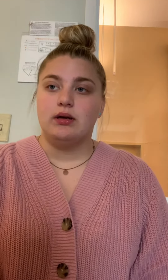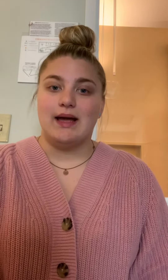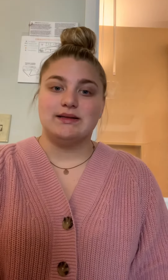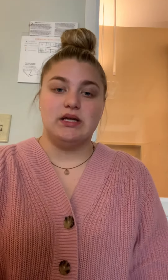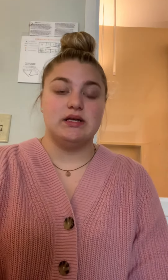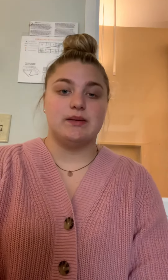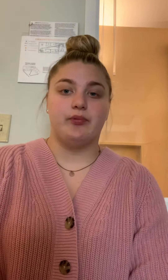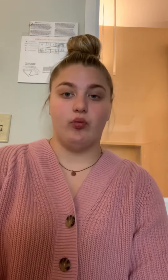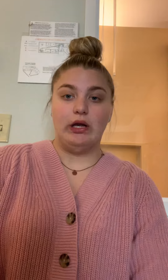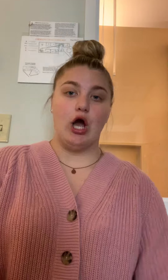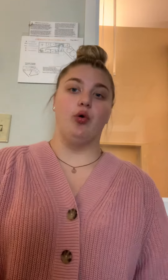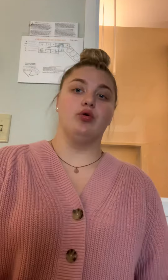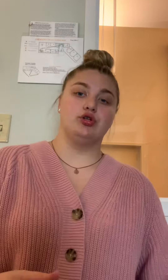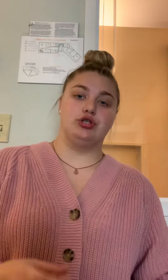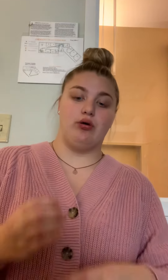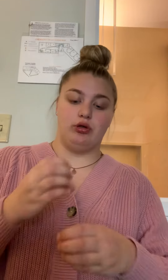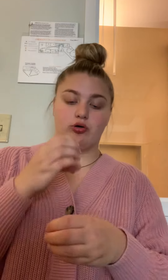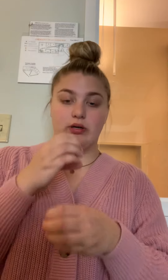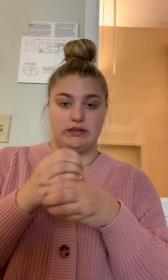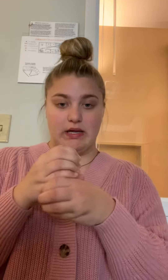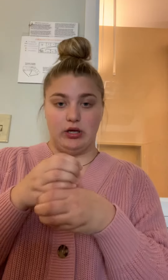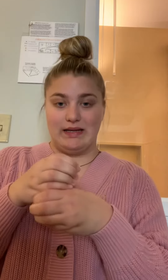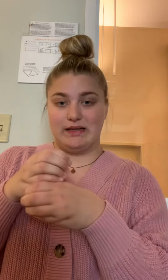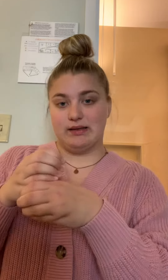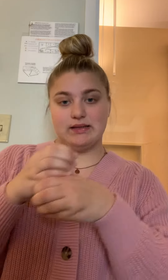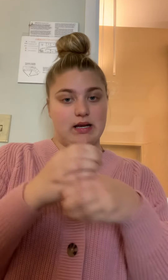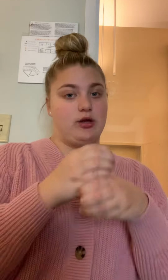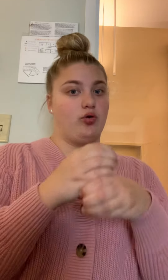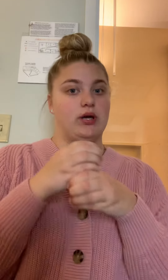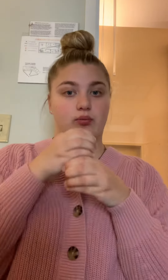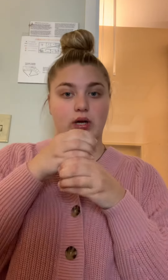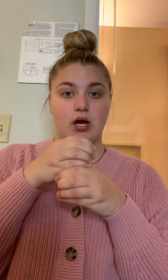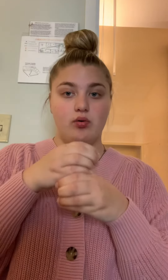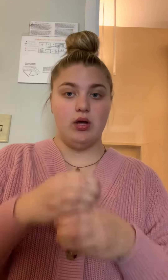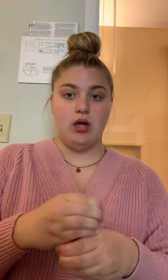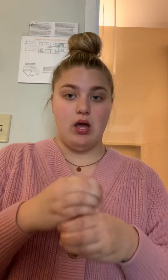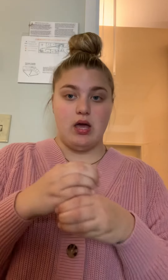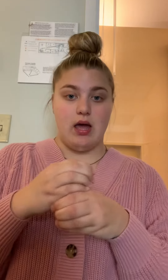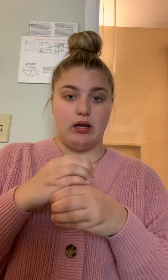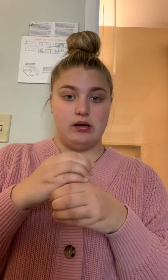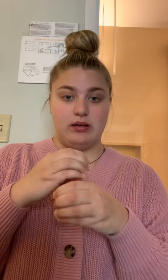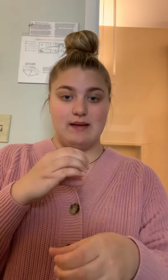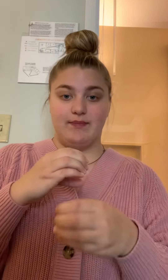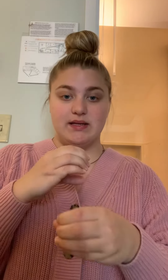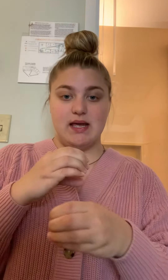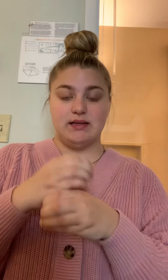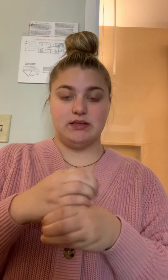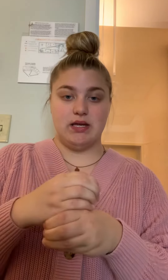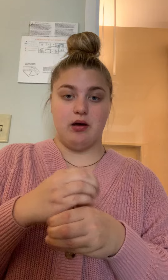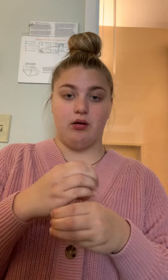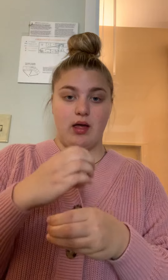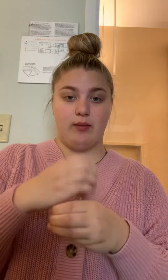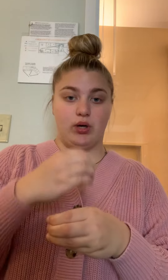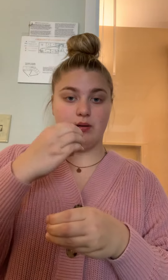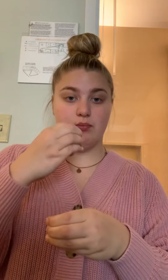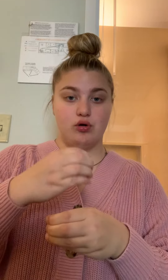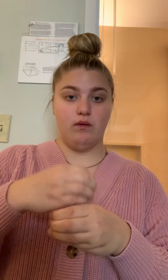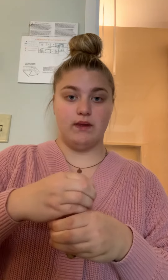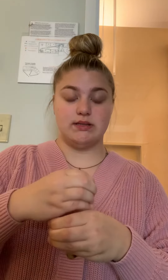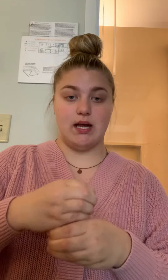Next is burrito. So you're going to take your hands like this, kind of like you're holding a burrito. And keep this hand still. And then we're going to move this hand